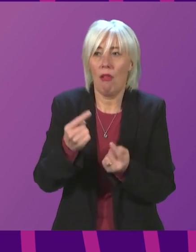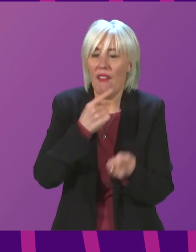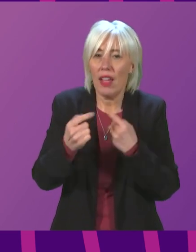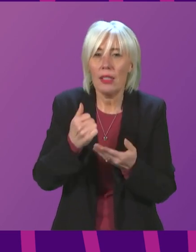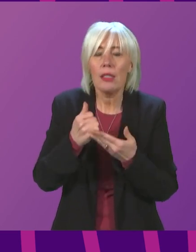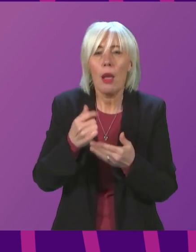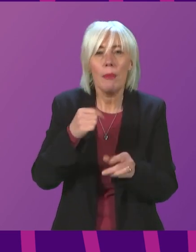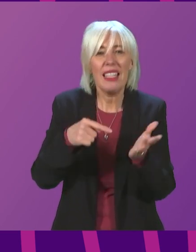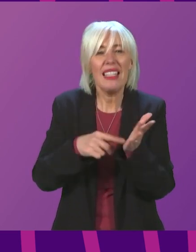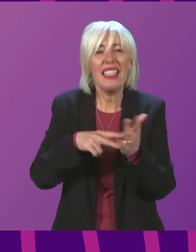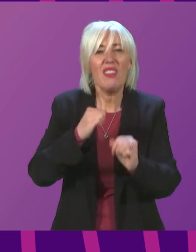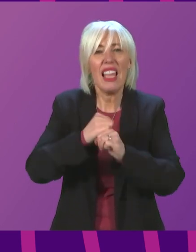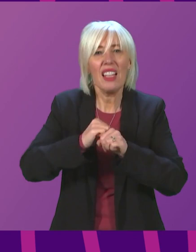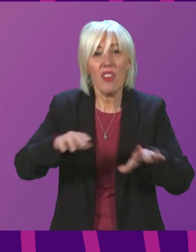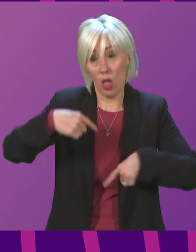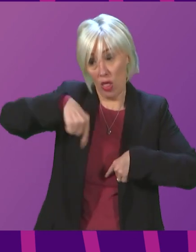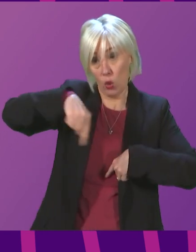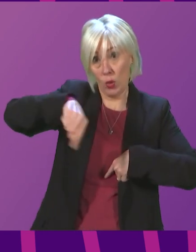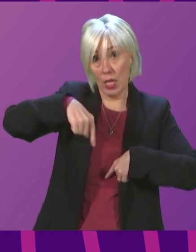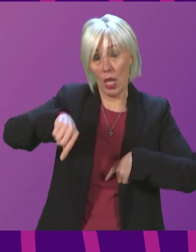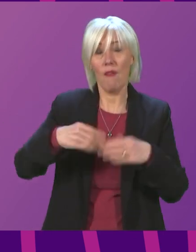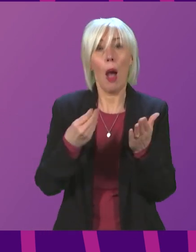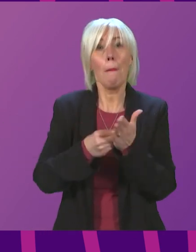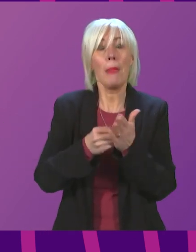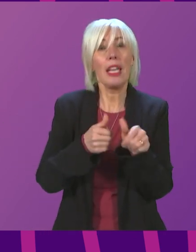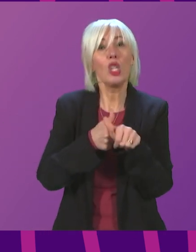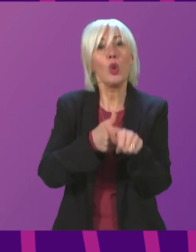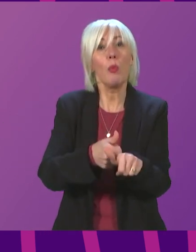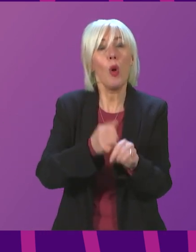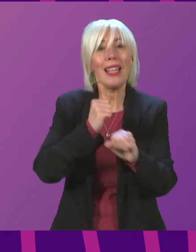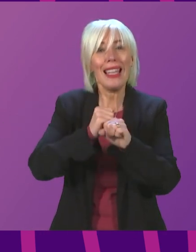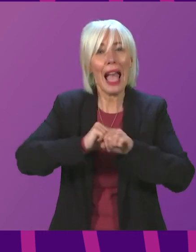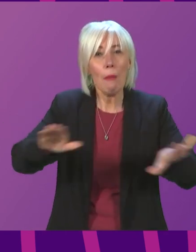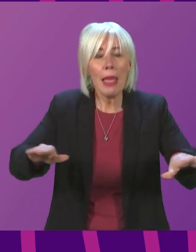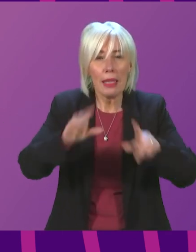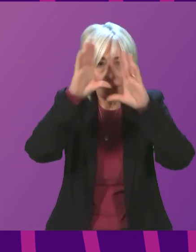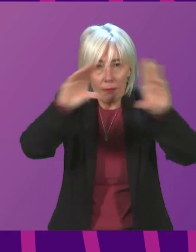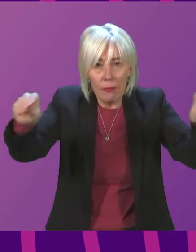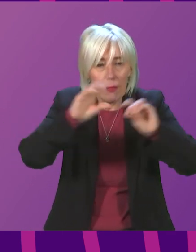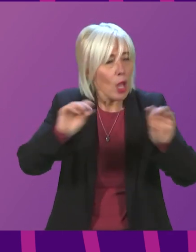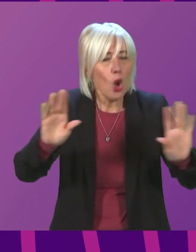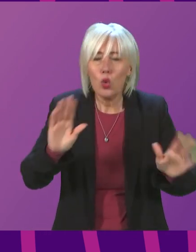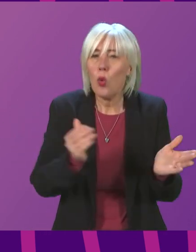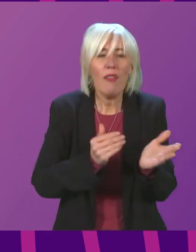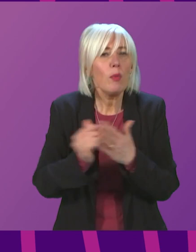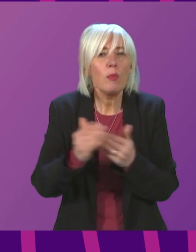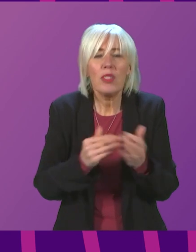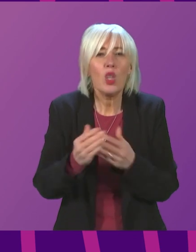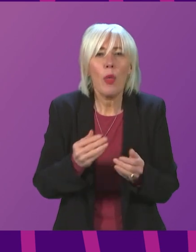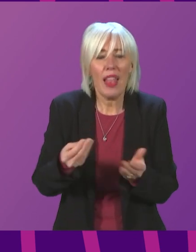TV adverts starting this week through our money support campaign, making it clear that people don't have to deal with financial problems alone,